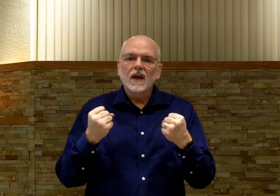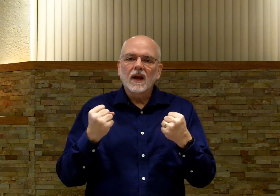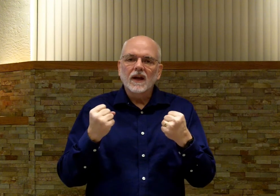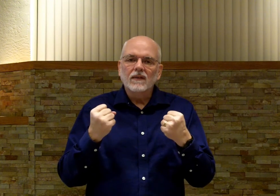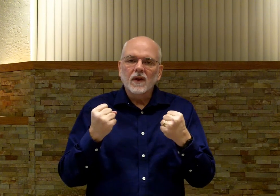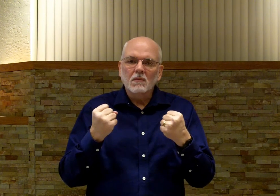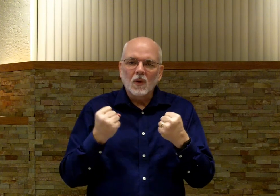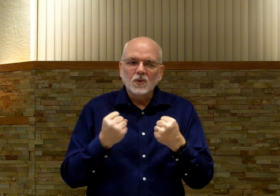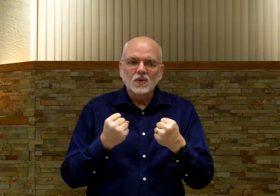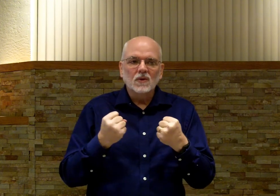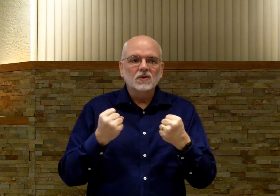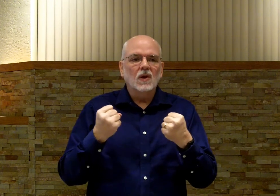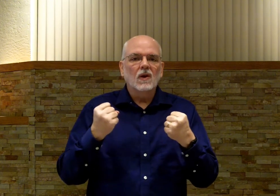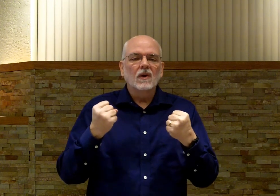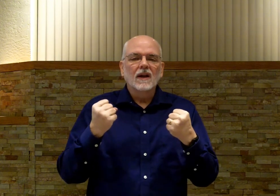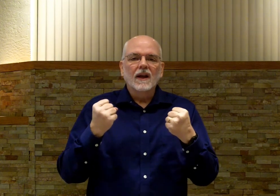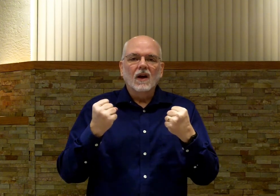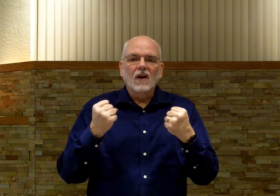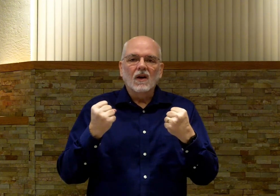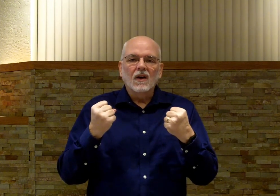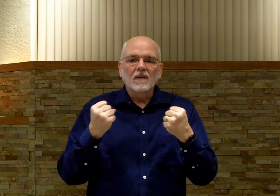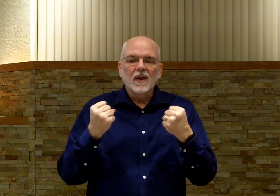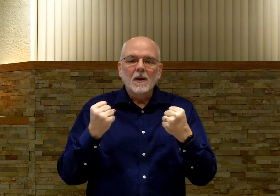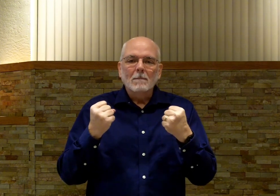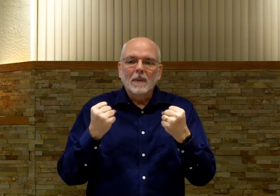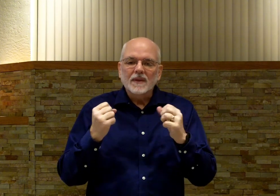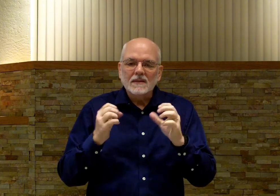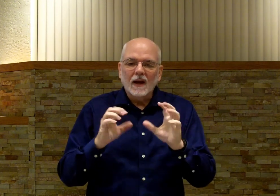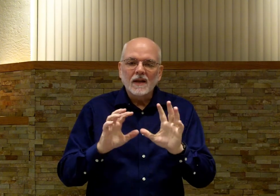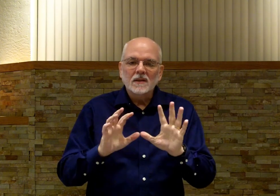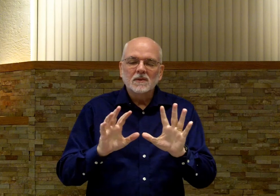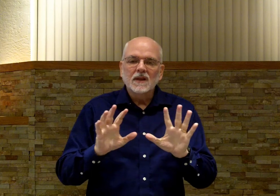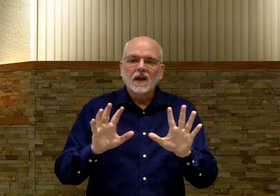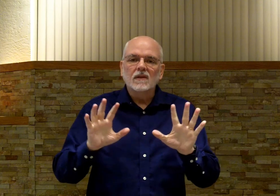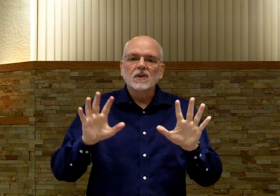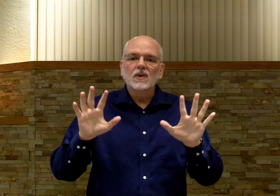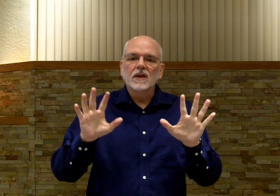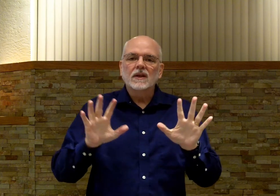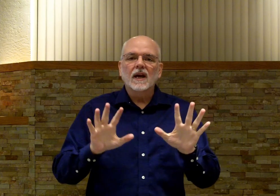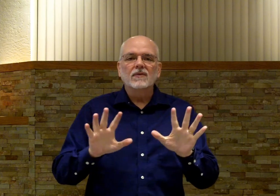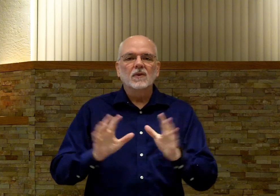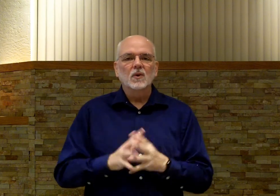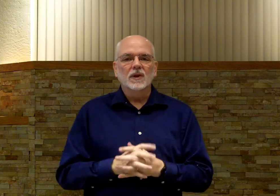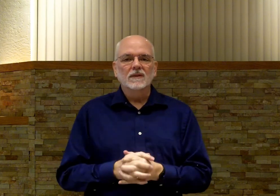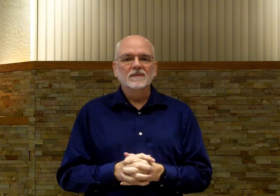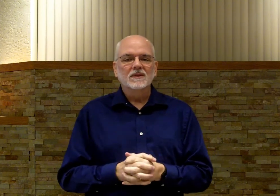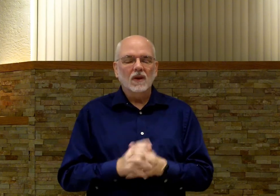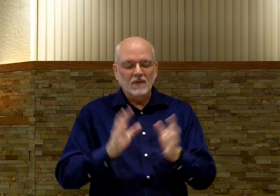kind of an emotional song, but the signs themselves are just kind of fluid. So